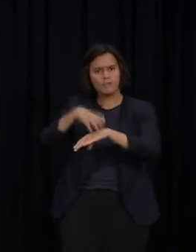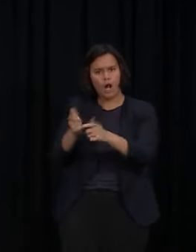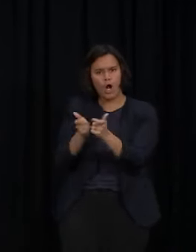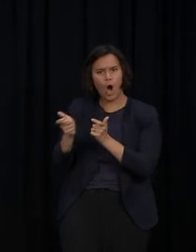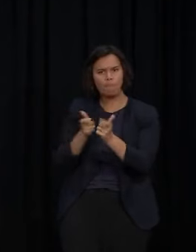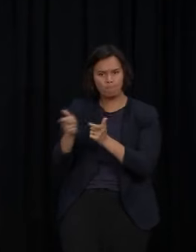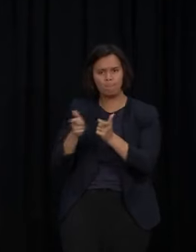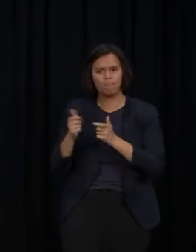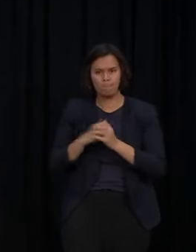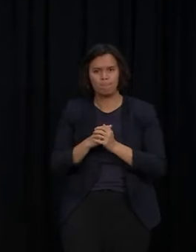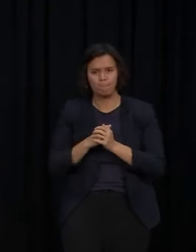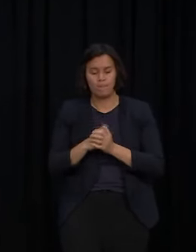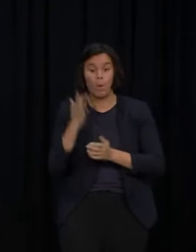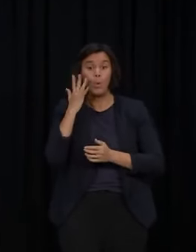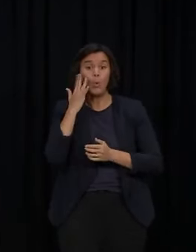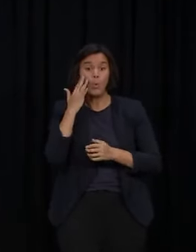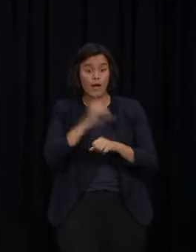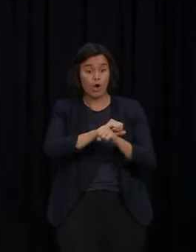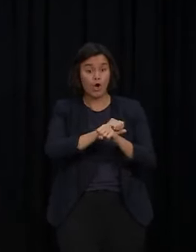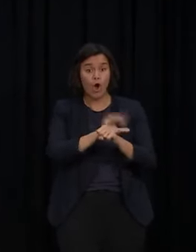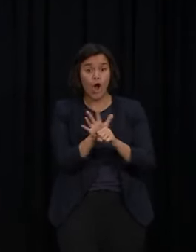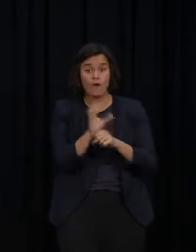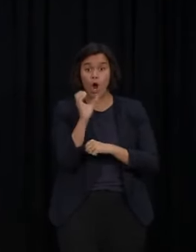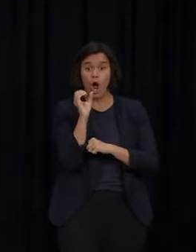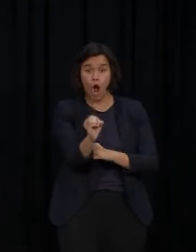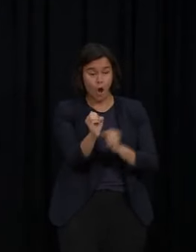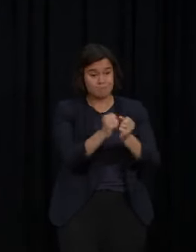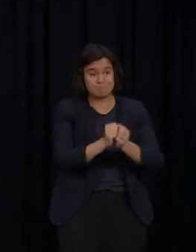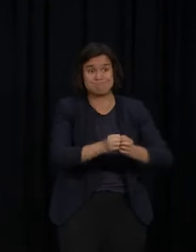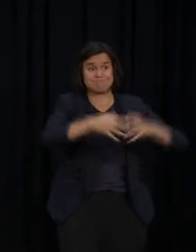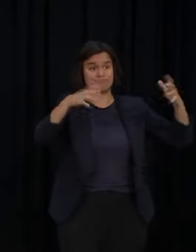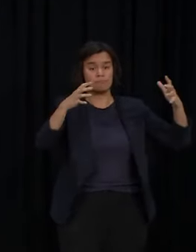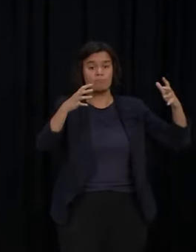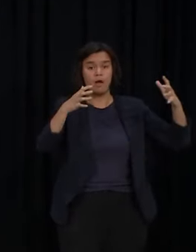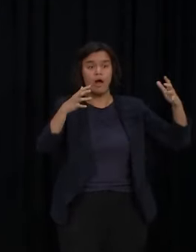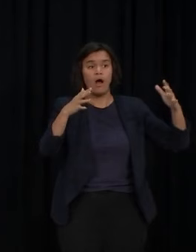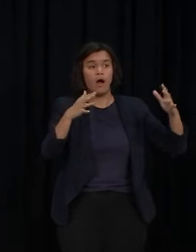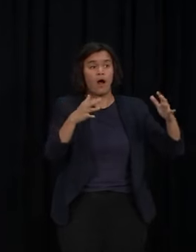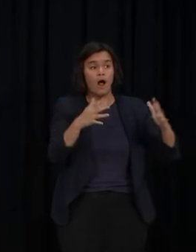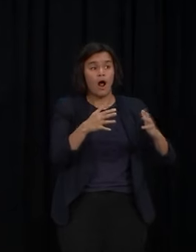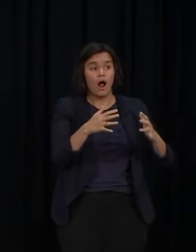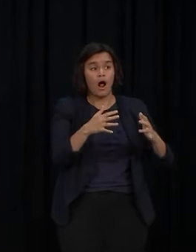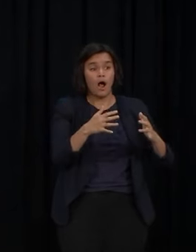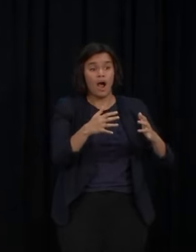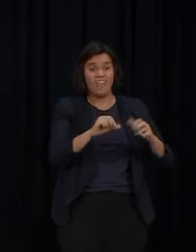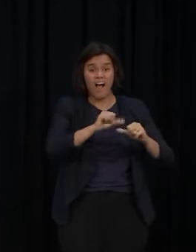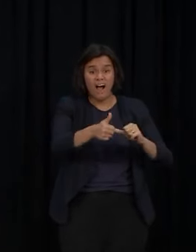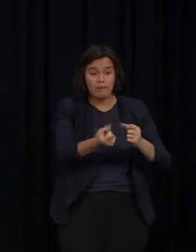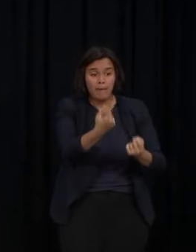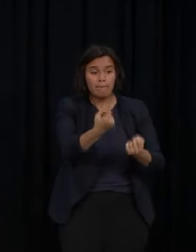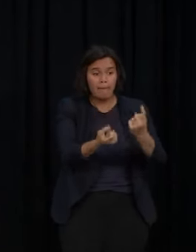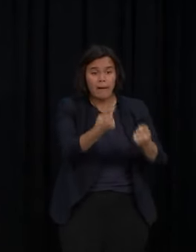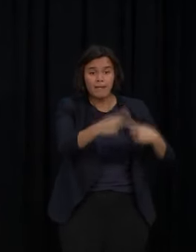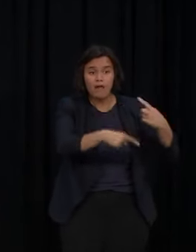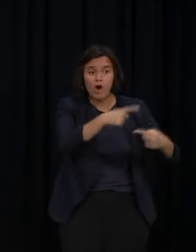we've reached our high point and that we have managed it, that our hospitals have managed, and we can begin to ease the public health measures